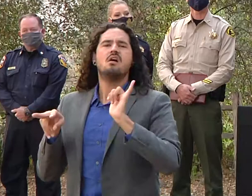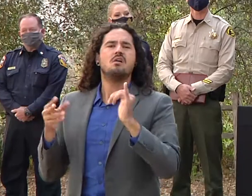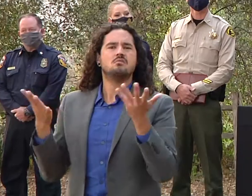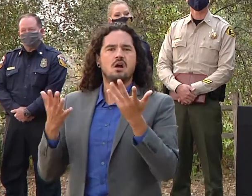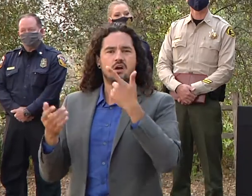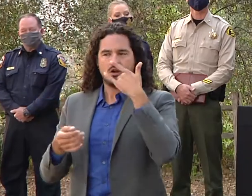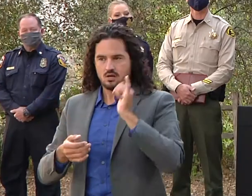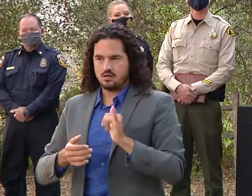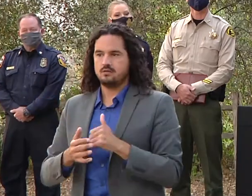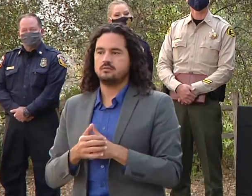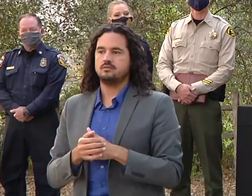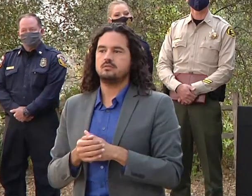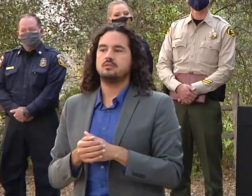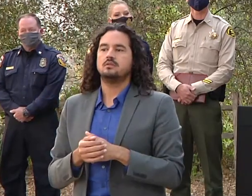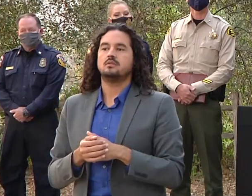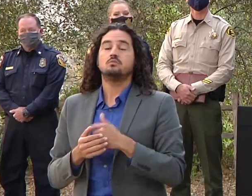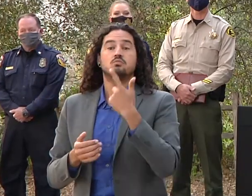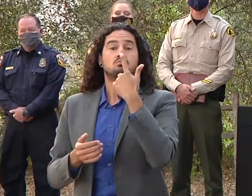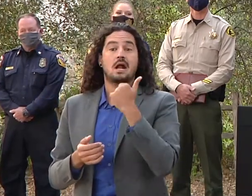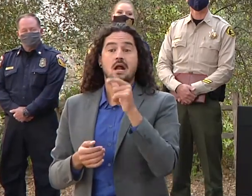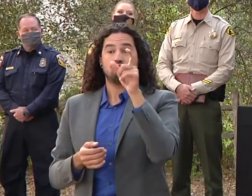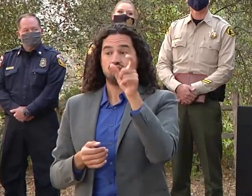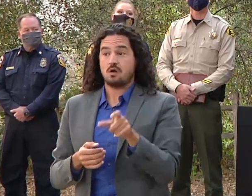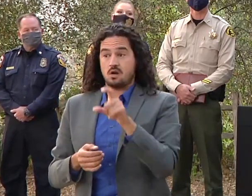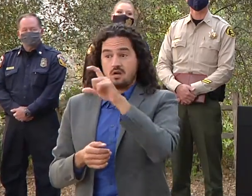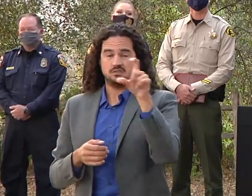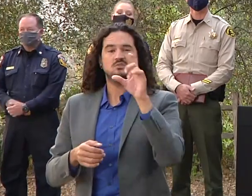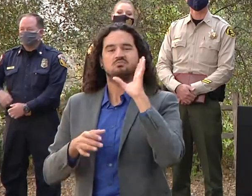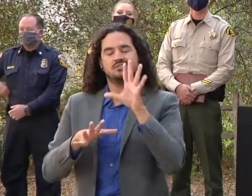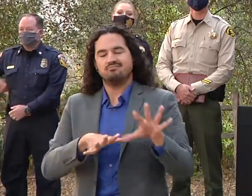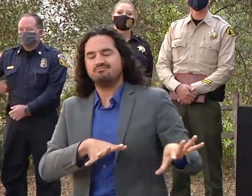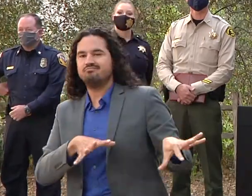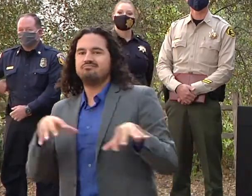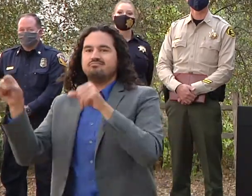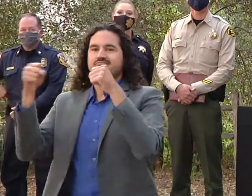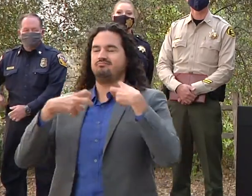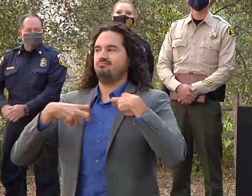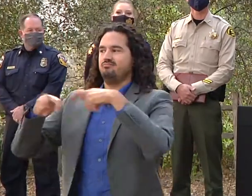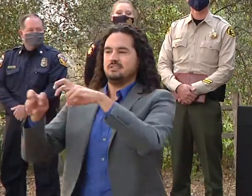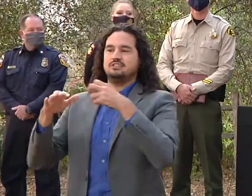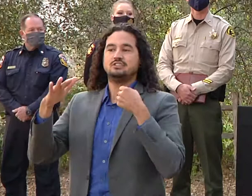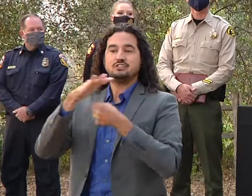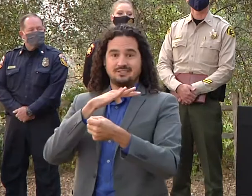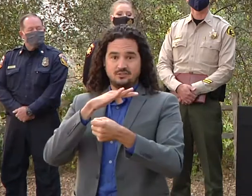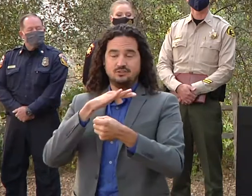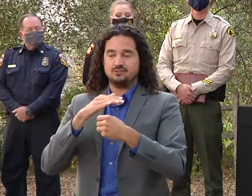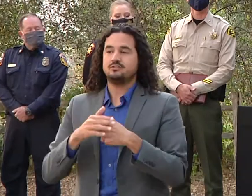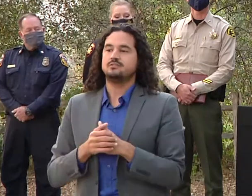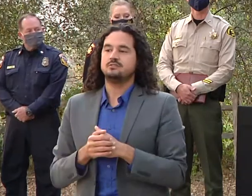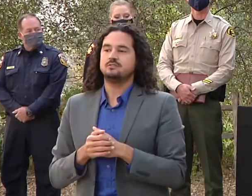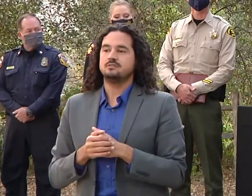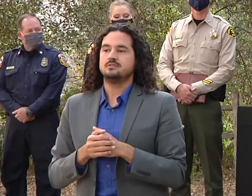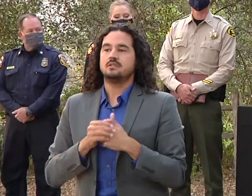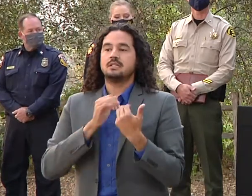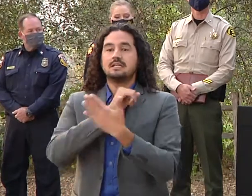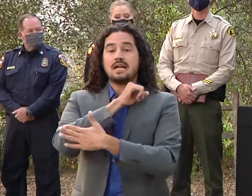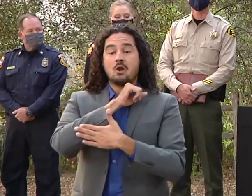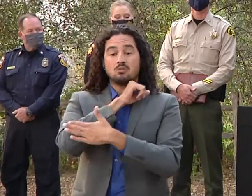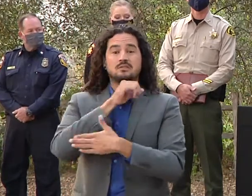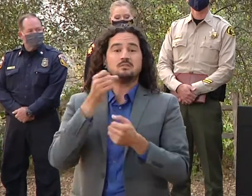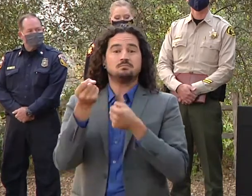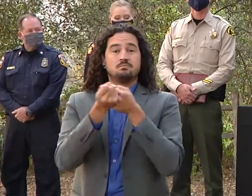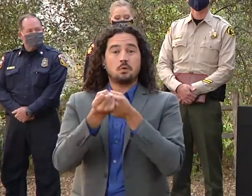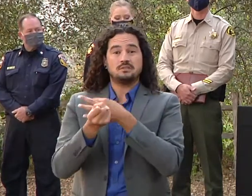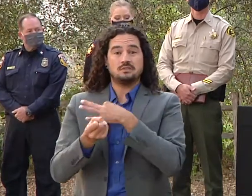operations for our remaining shelters. And we're transitioning our county staff support out of those shelters. And the Red Cross will be operating those